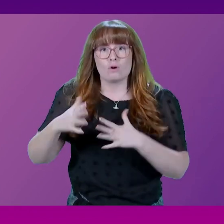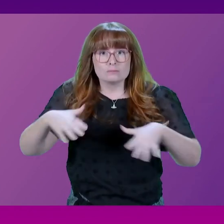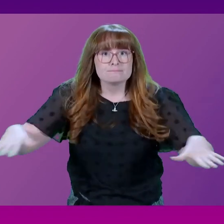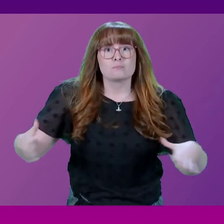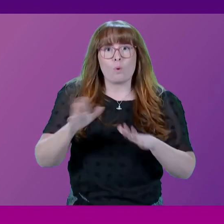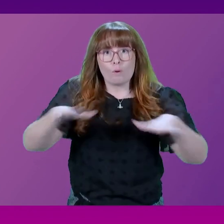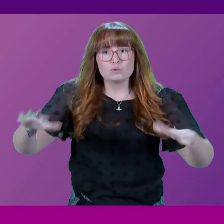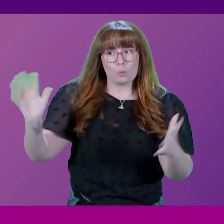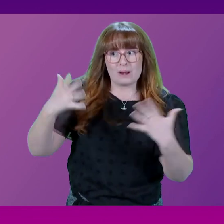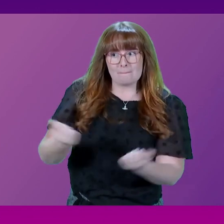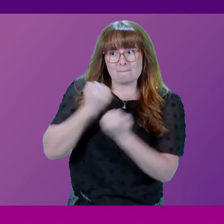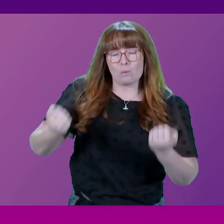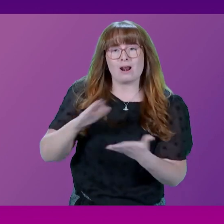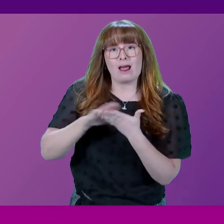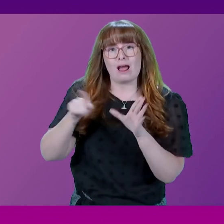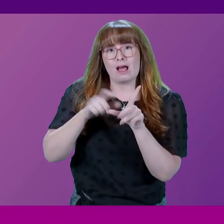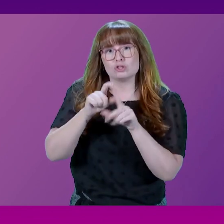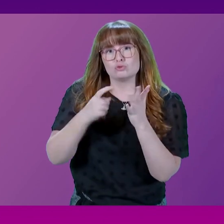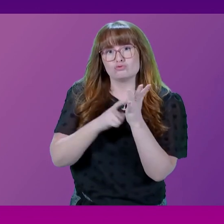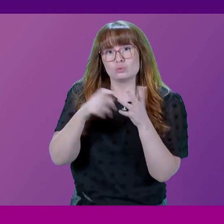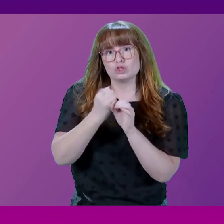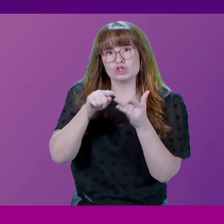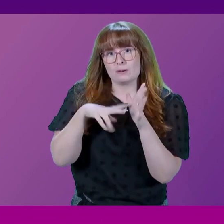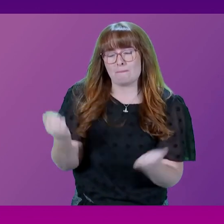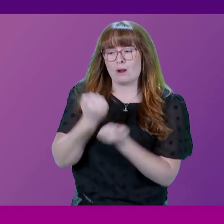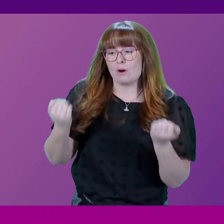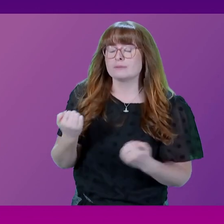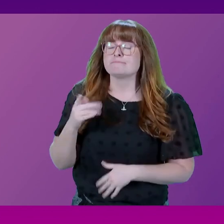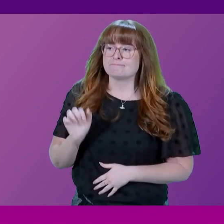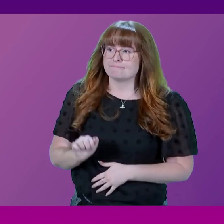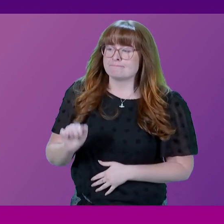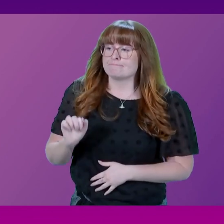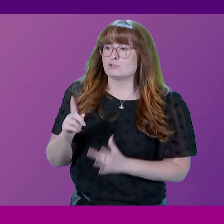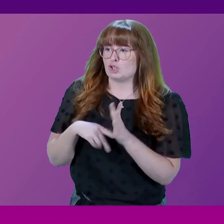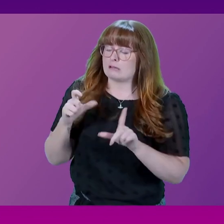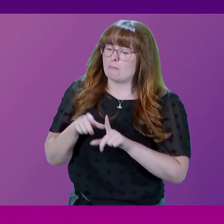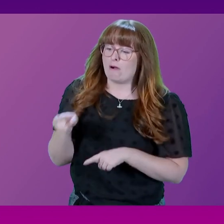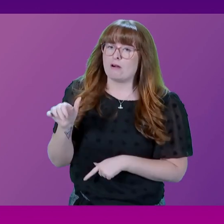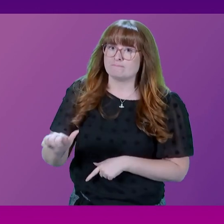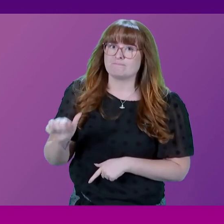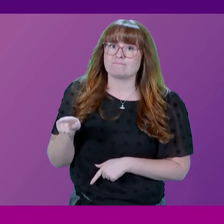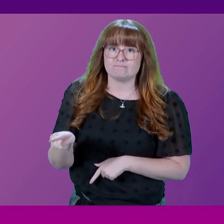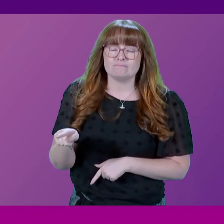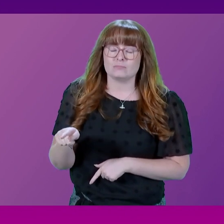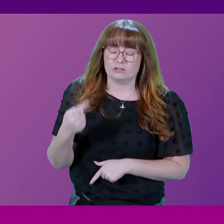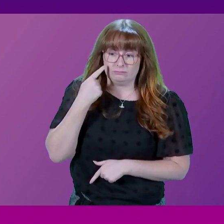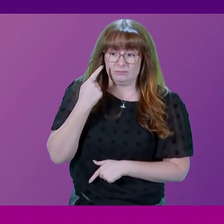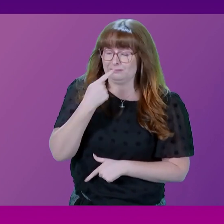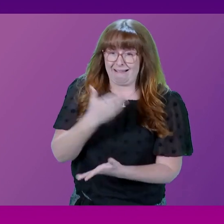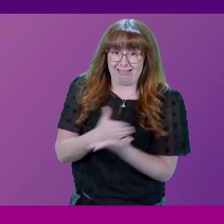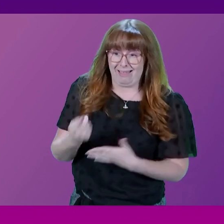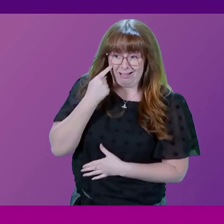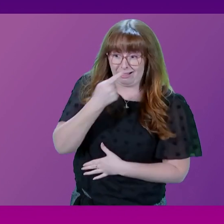in Scotland? First Minister. Jackie Dunbar absolutely exposes the UK Government's complete failure